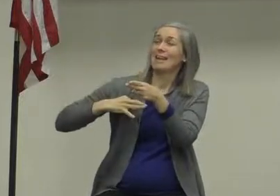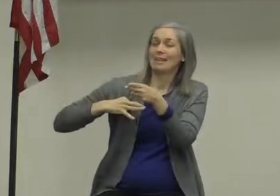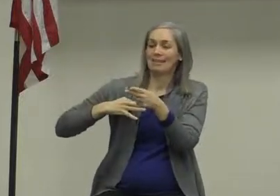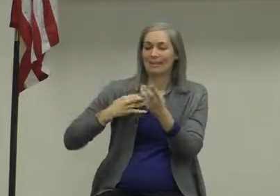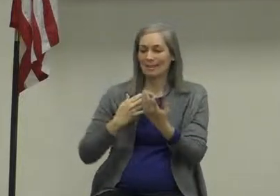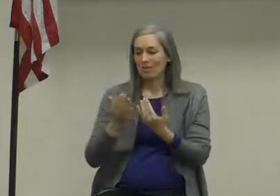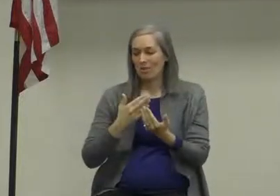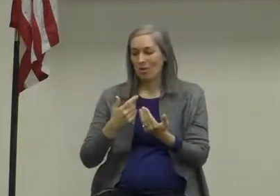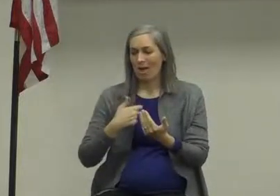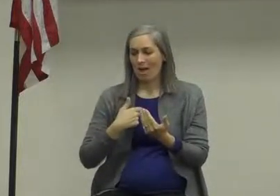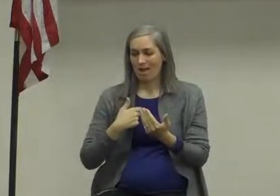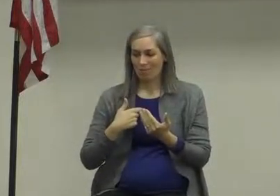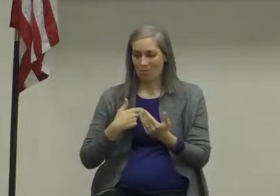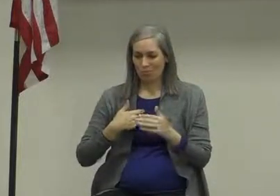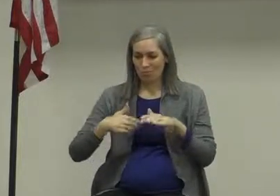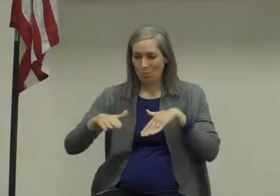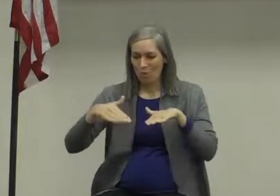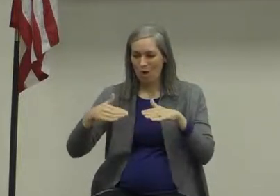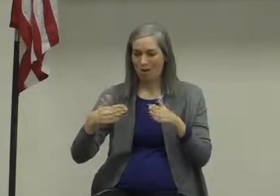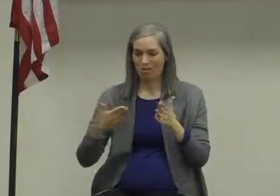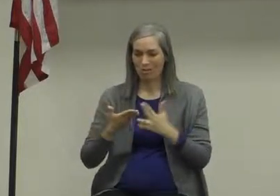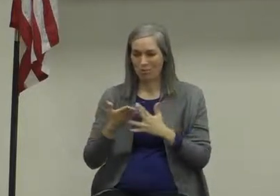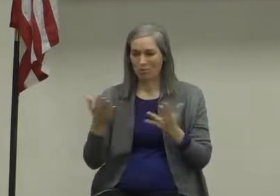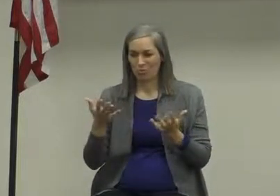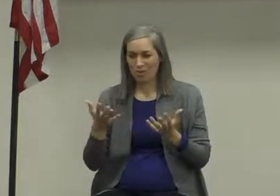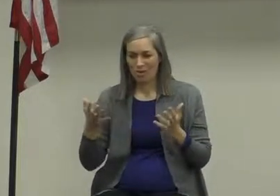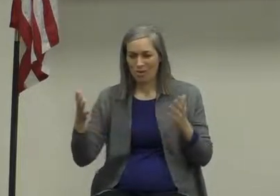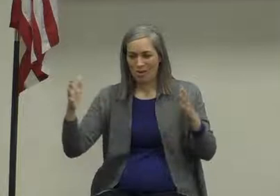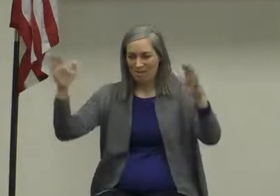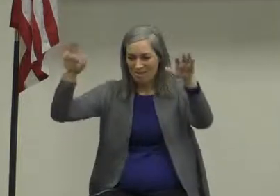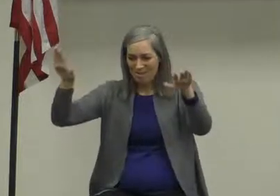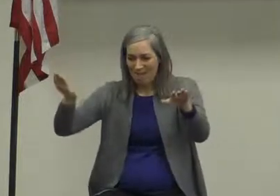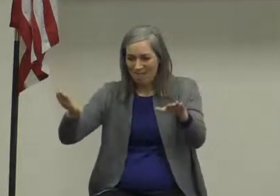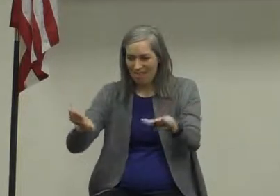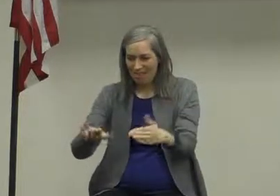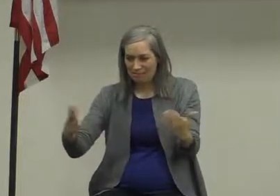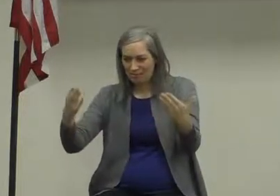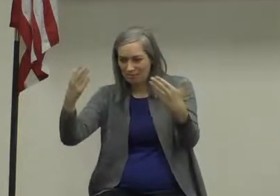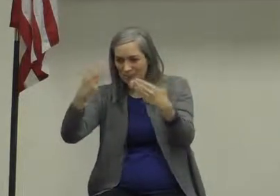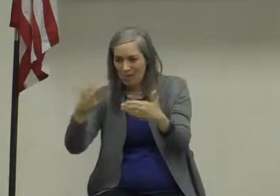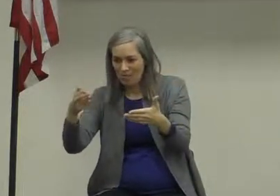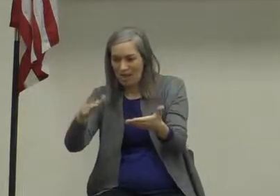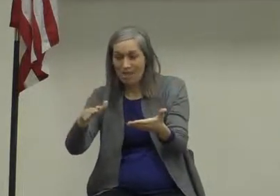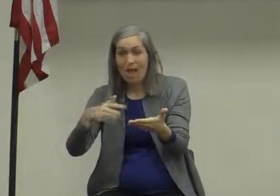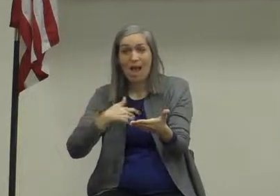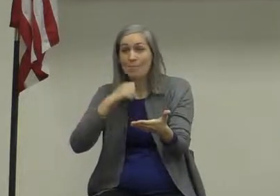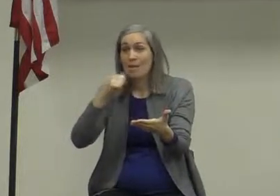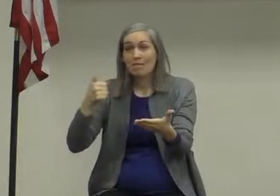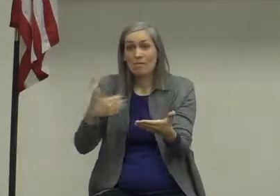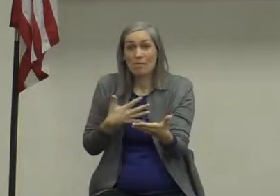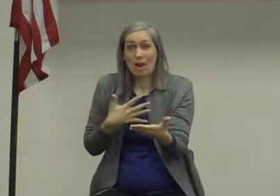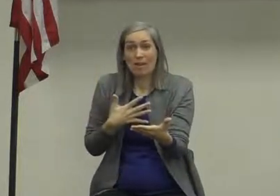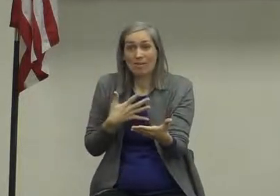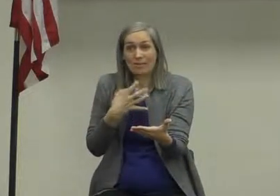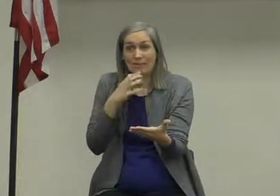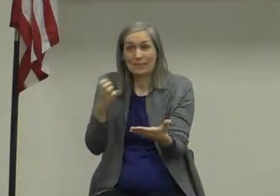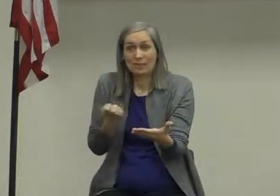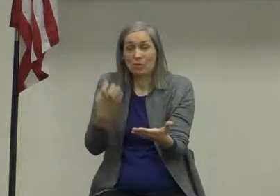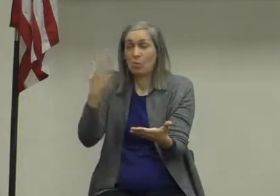valley of the shadow of death i will fear no evil for you are with me